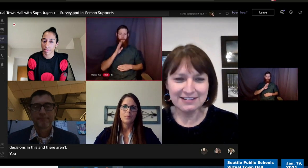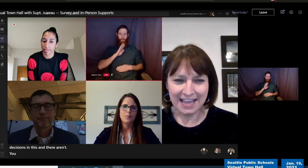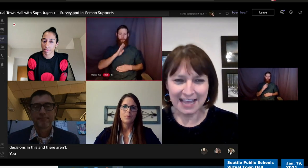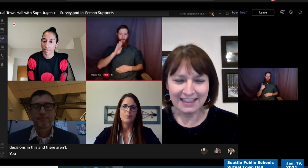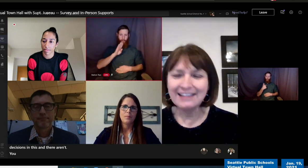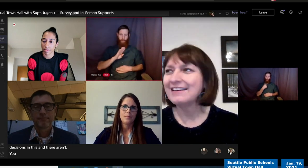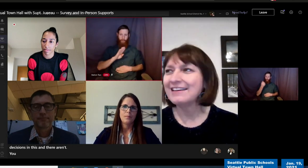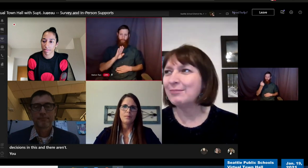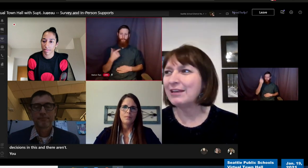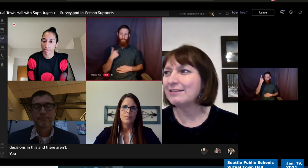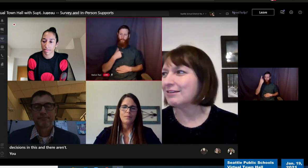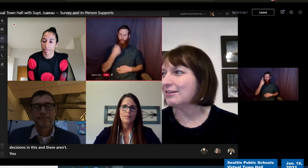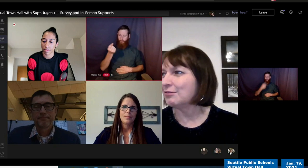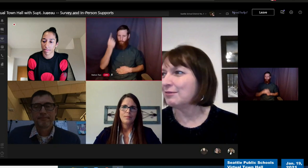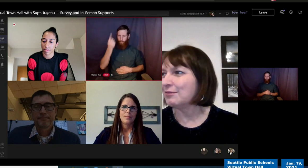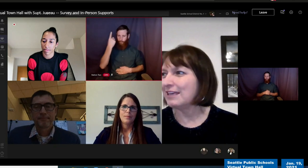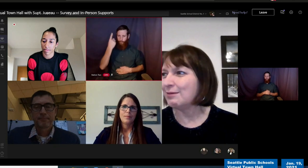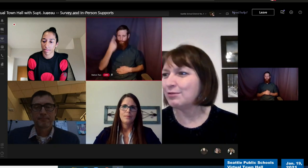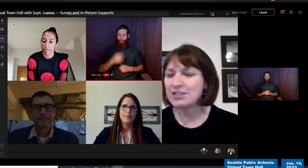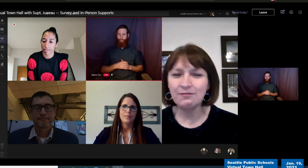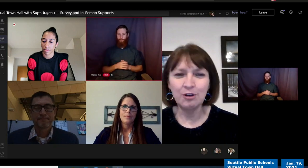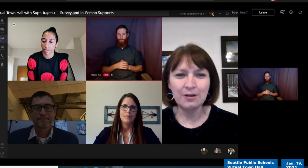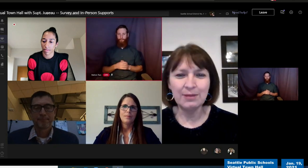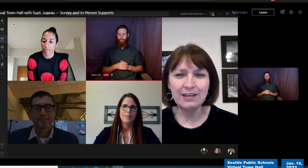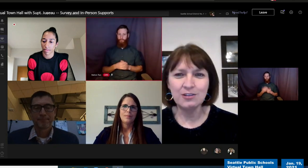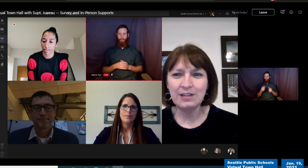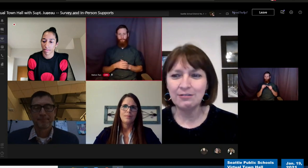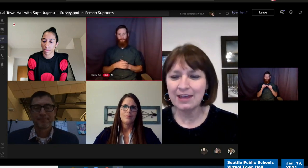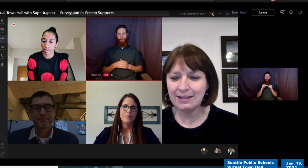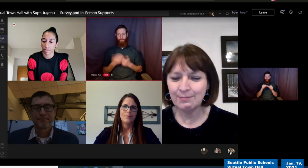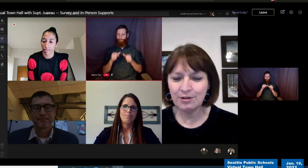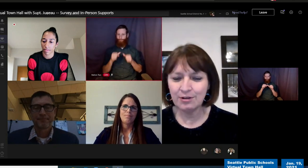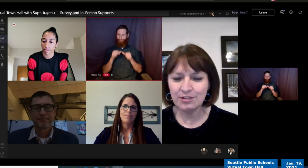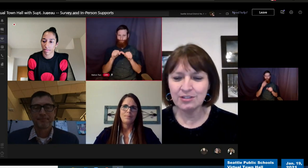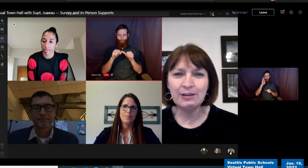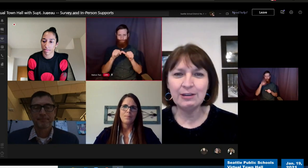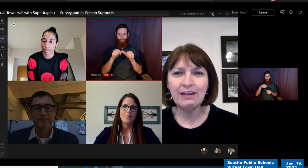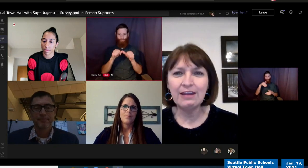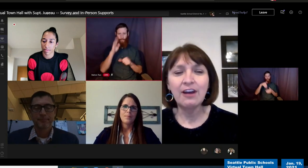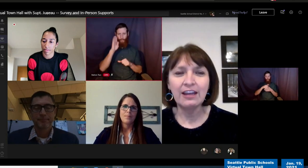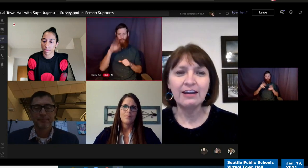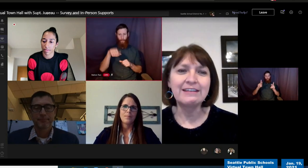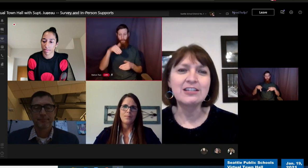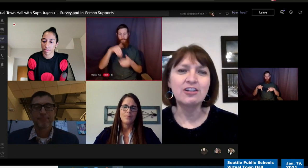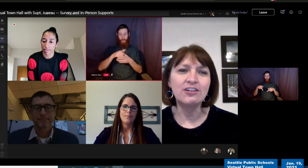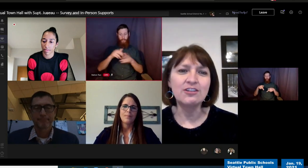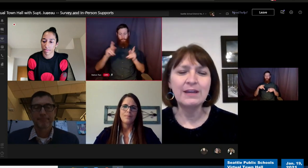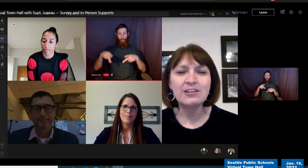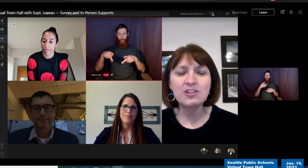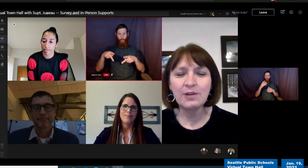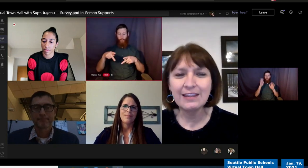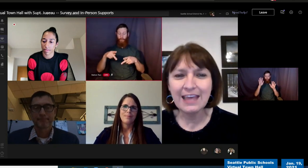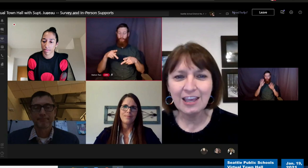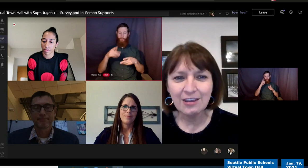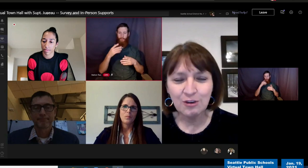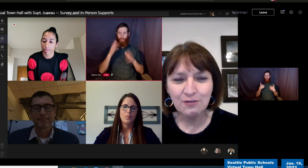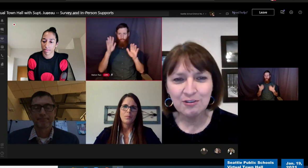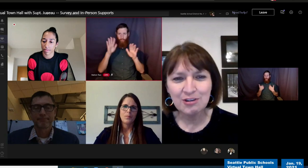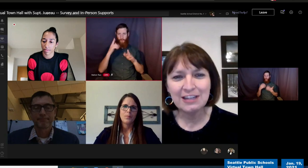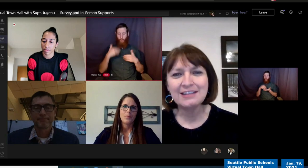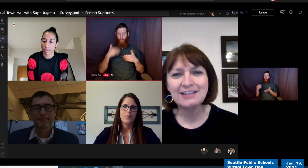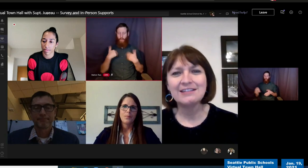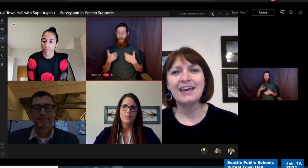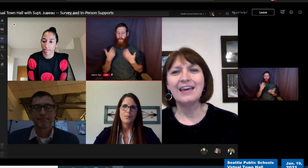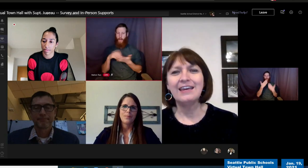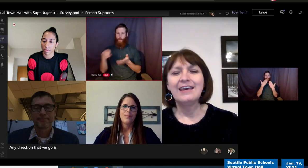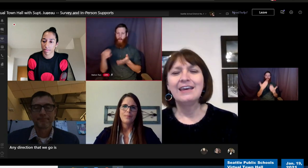that. And, you know, we keep pushing forward because we know that in person is going to be great for our youngest learners. But just want to thank you for joining us